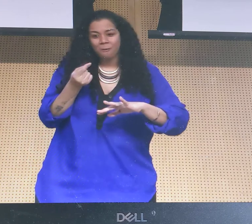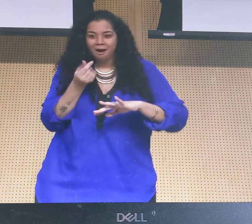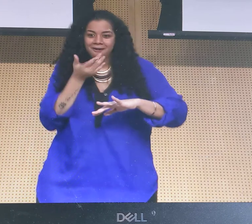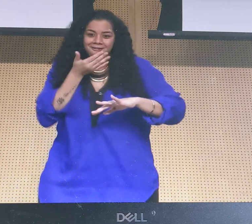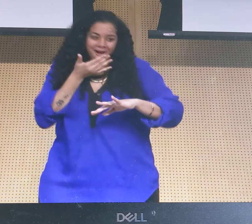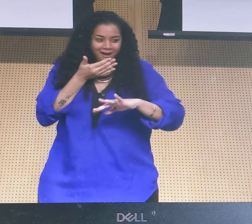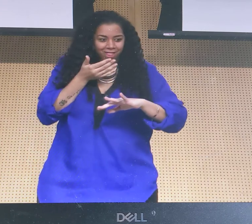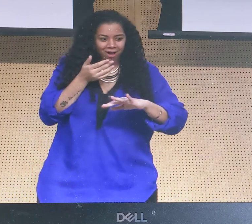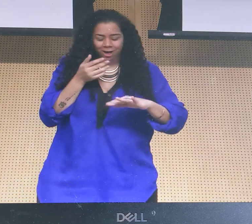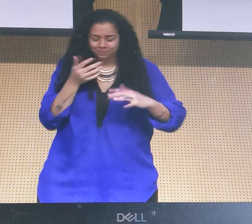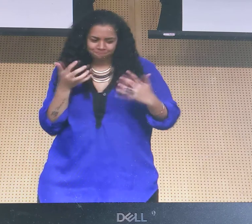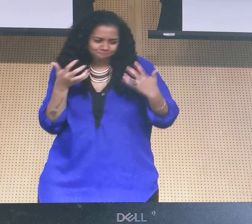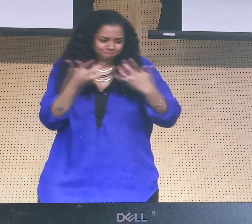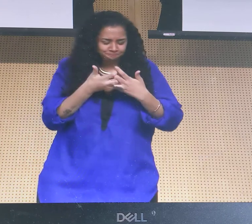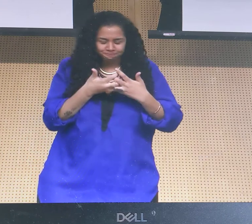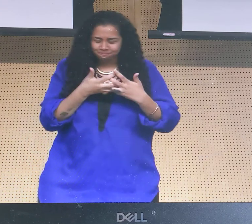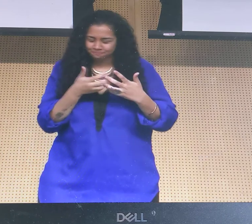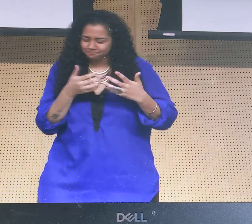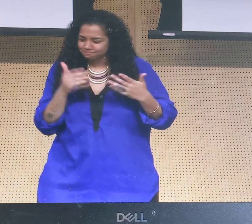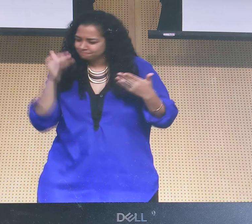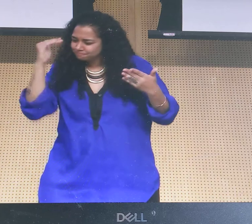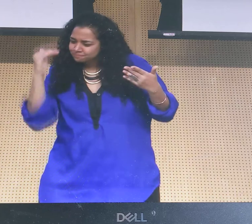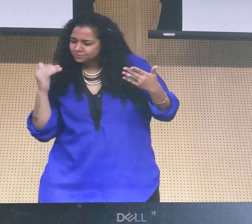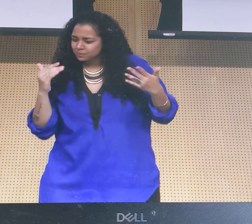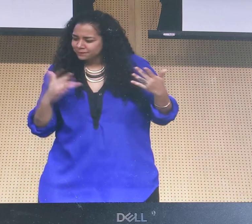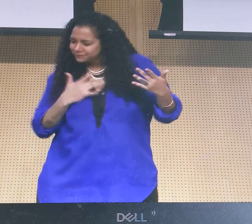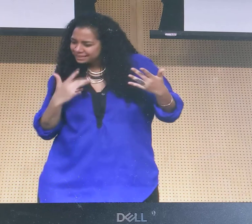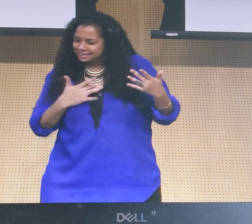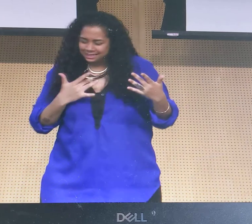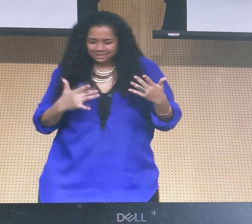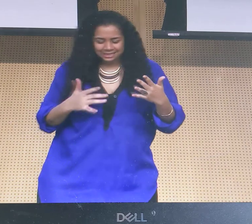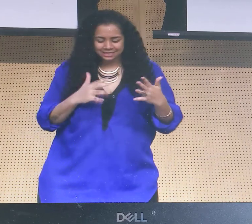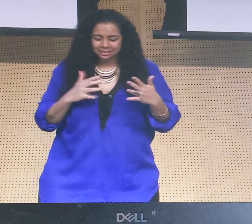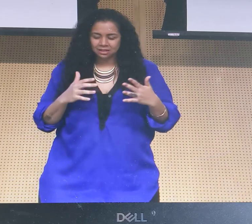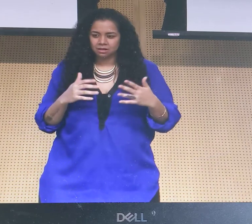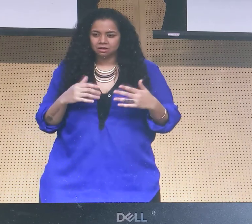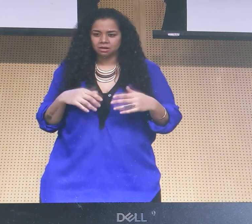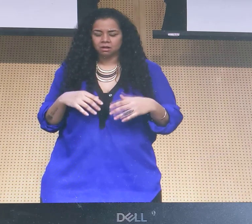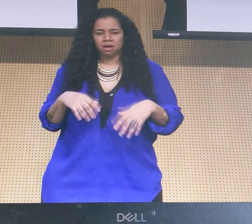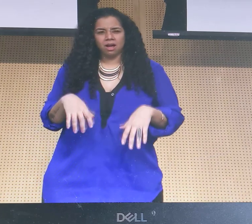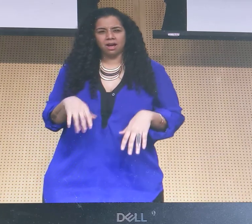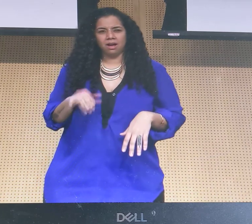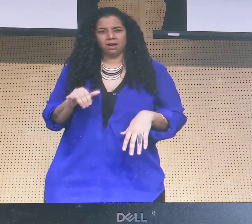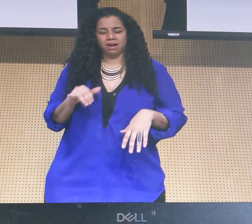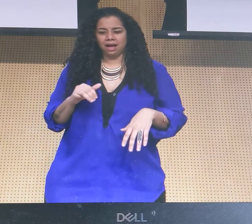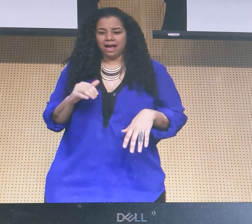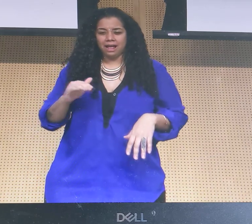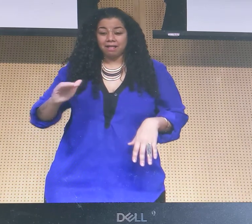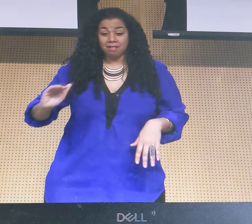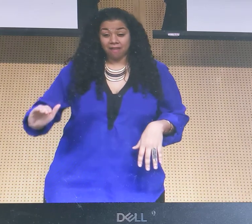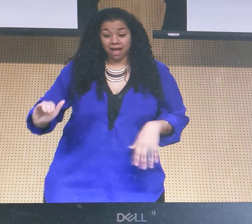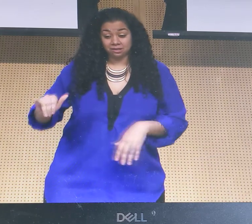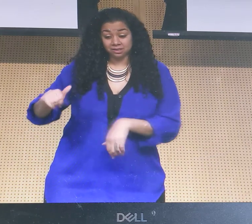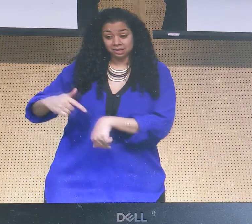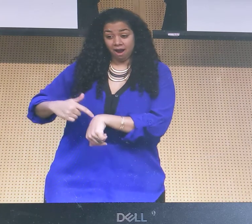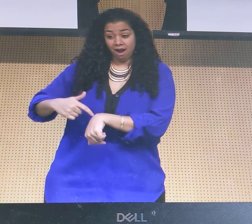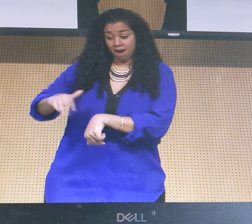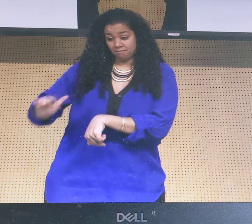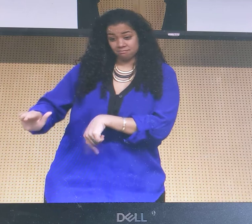finger. And the color would match what you were feeling. And at that